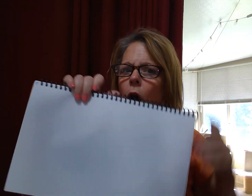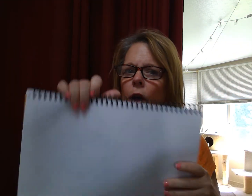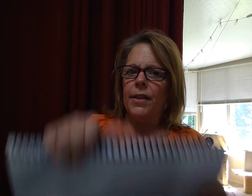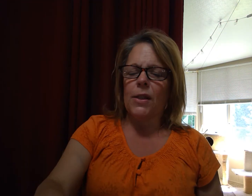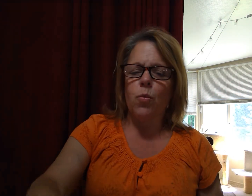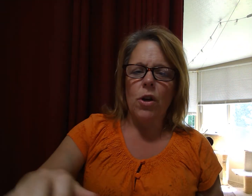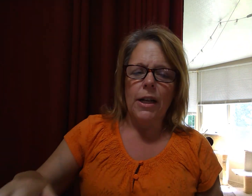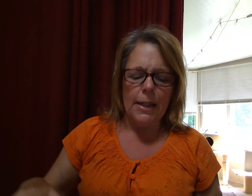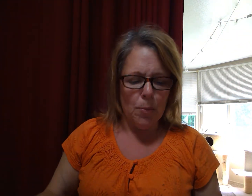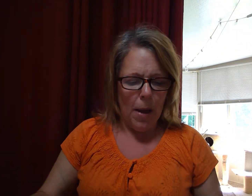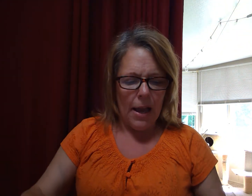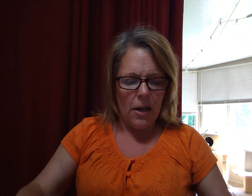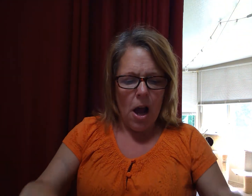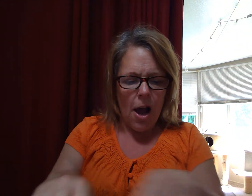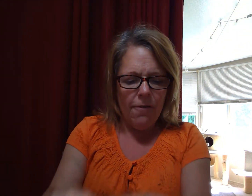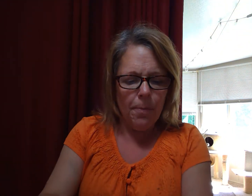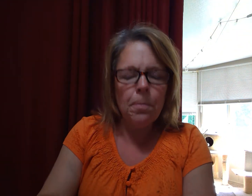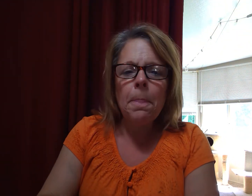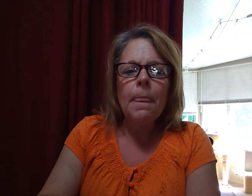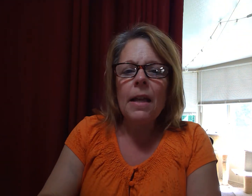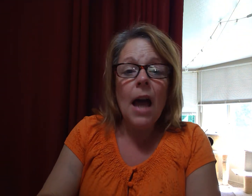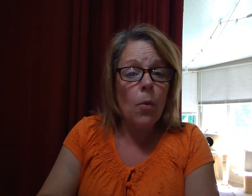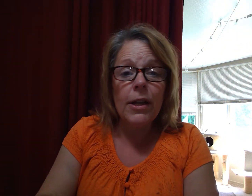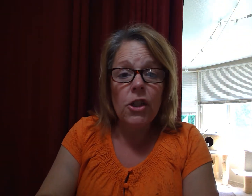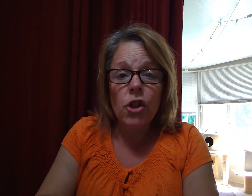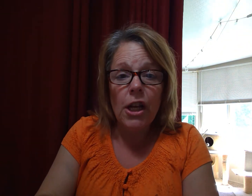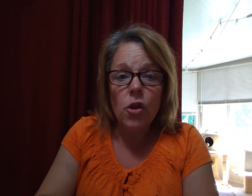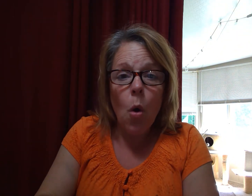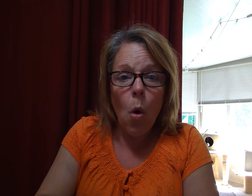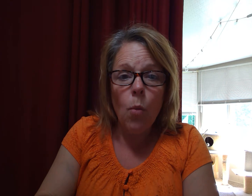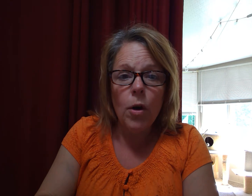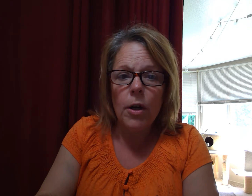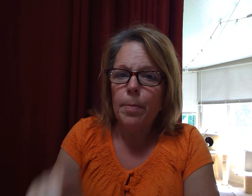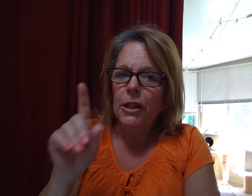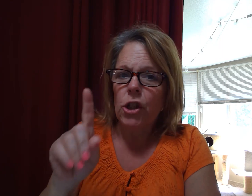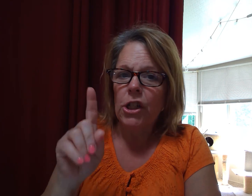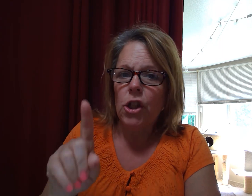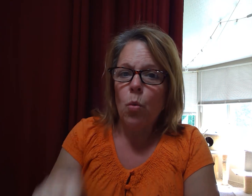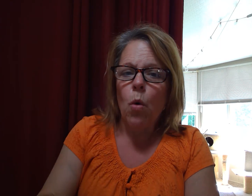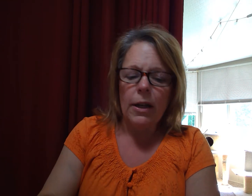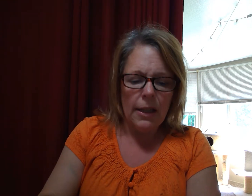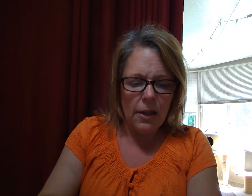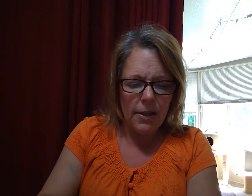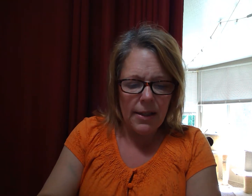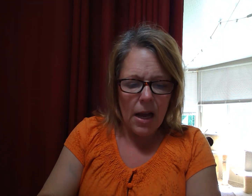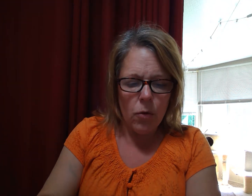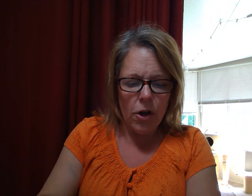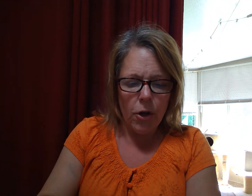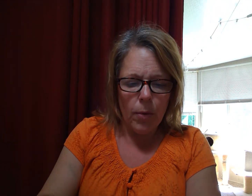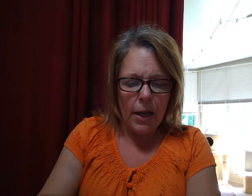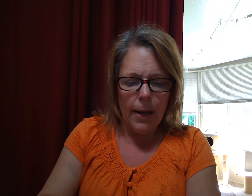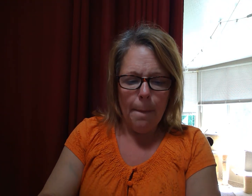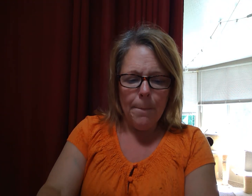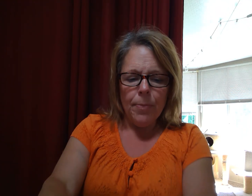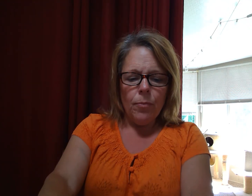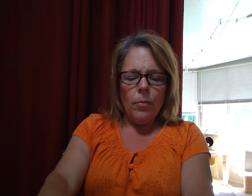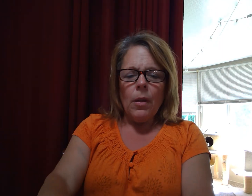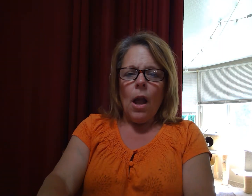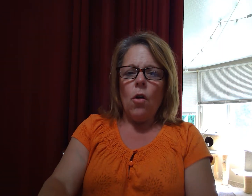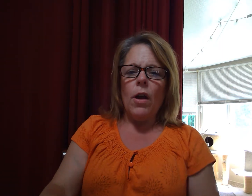All this work is paying off. Now we're going to change a whole word by changing one little sound. One you ready? All